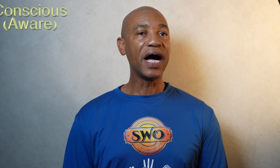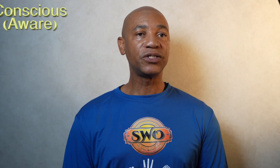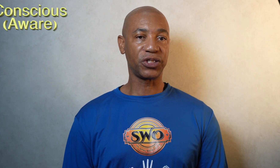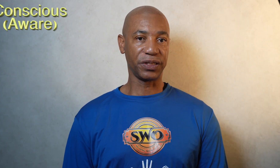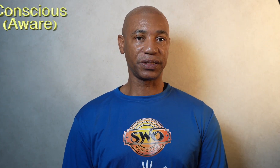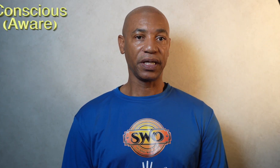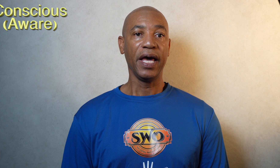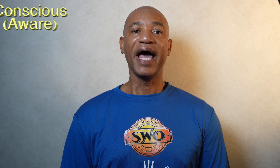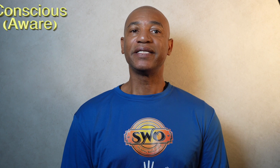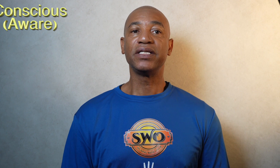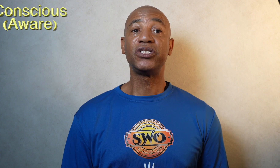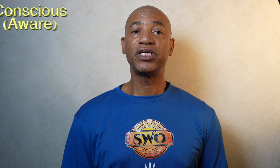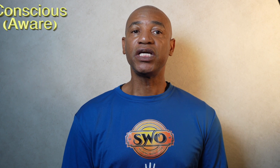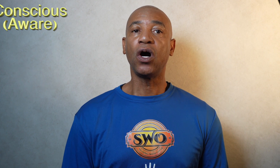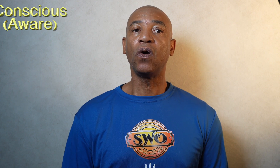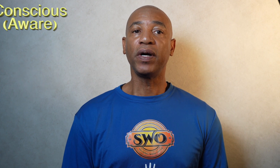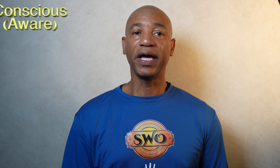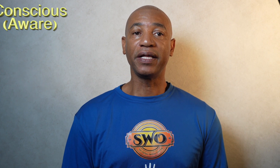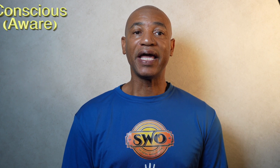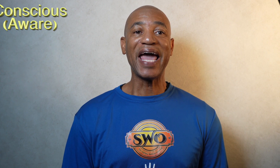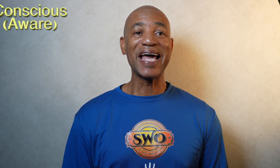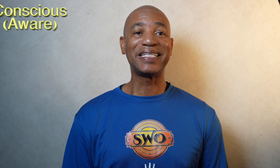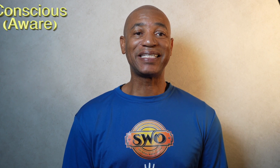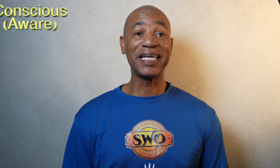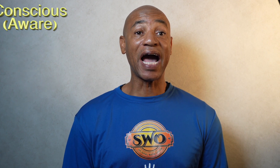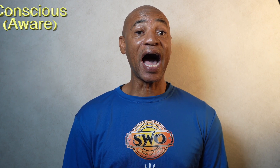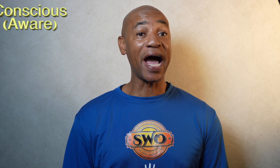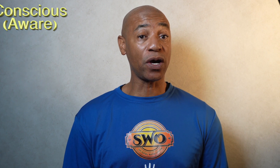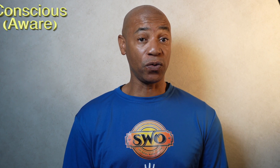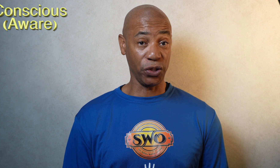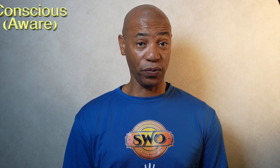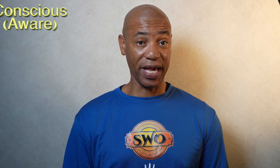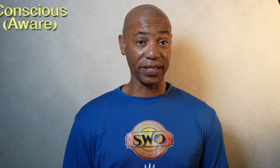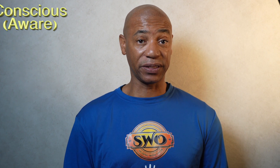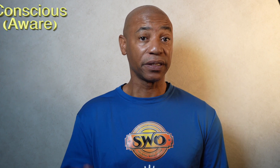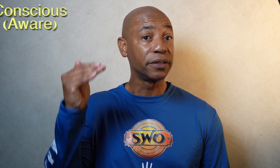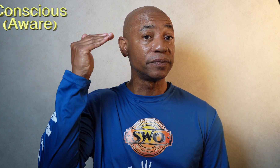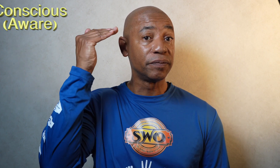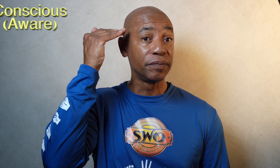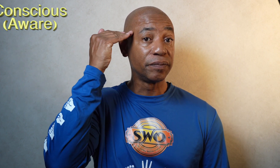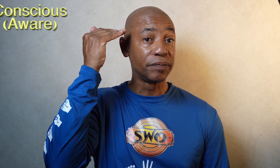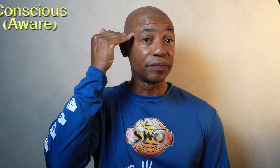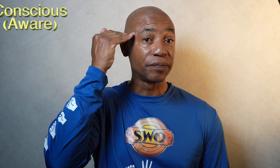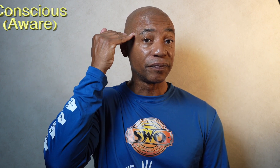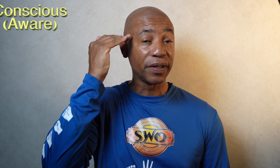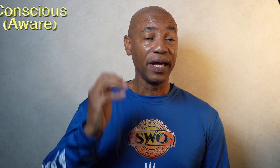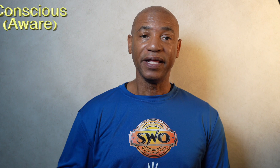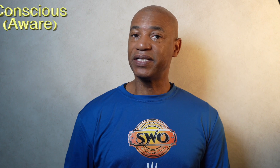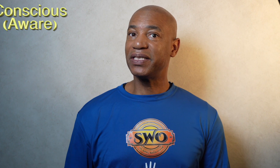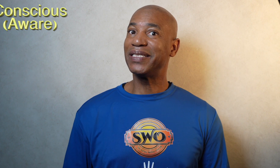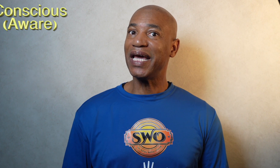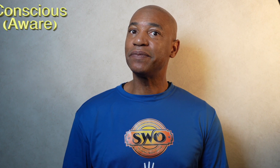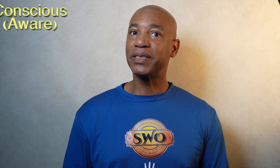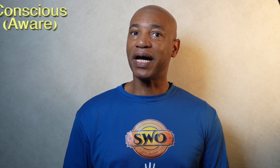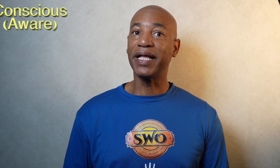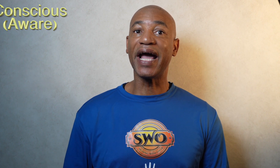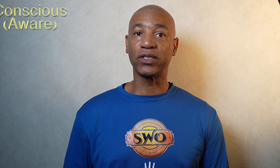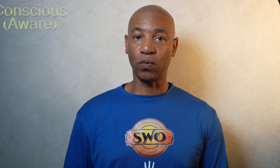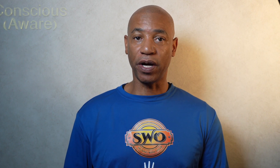Conscious as in c-o-n-s-c-i-o-u-s. It's the same sign as aware.